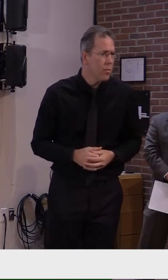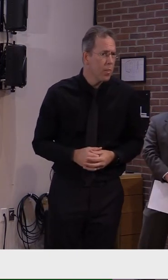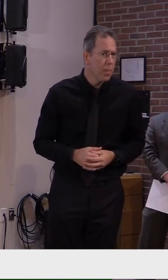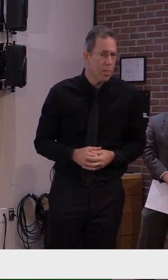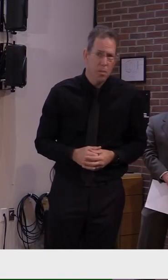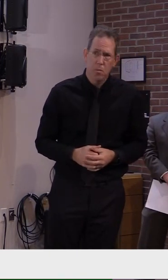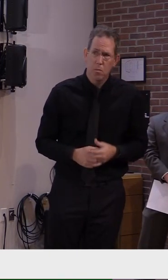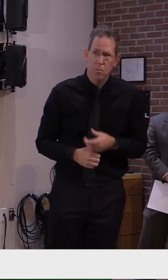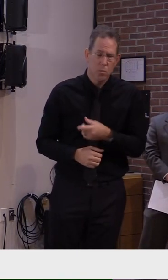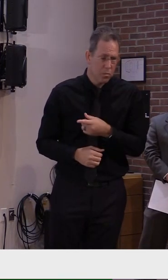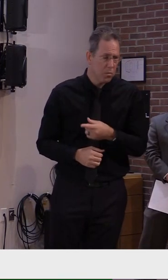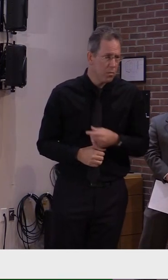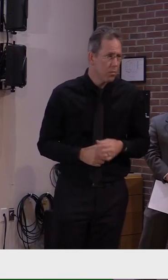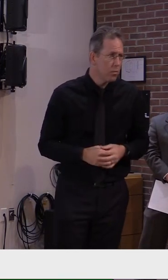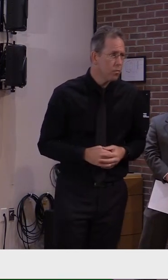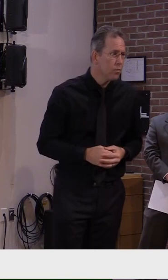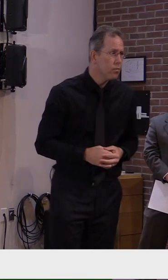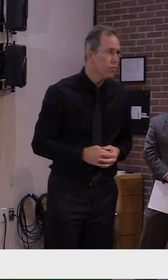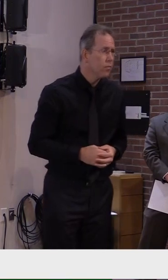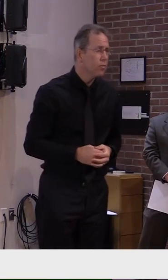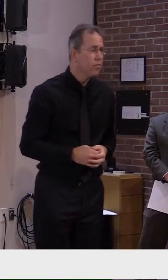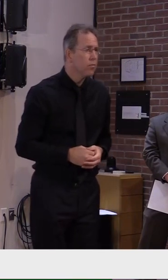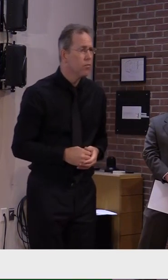I'll start with Commissioner Pichette.